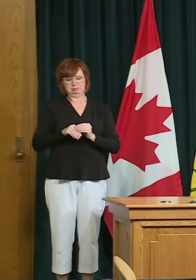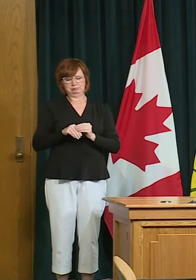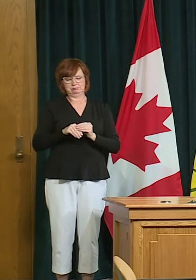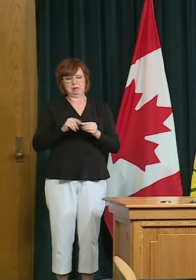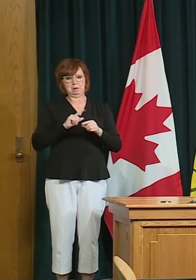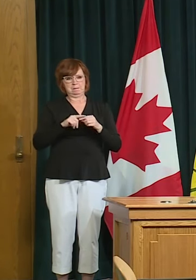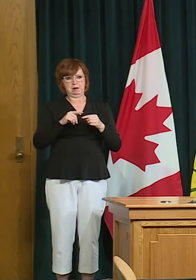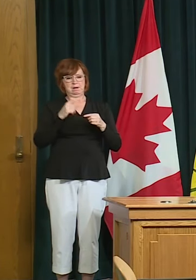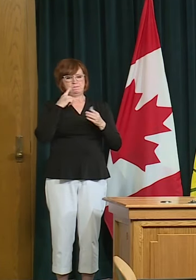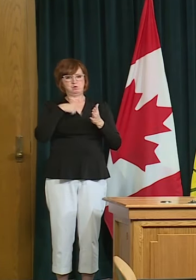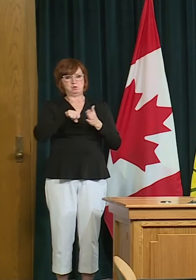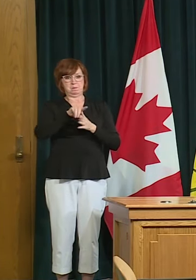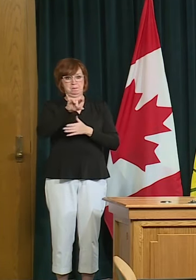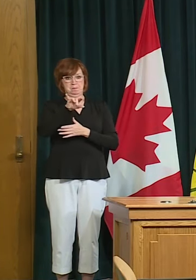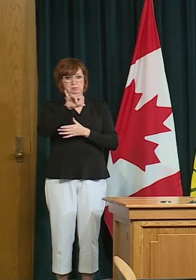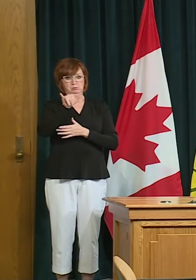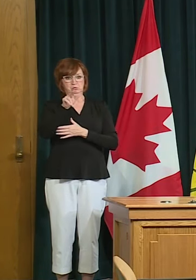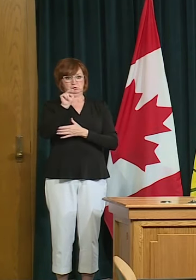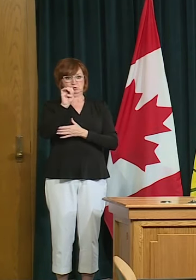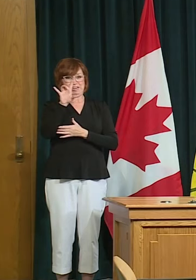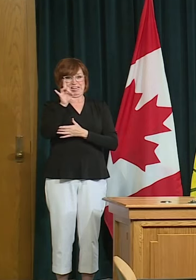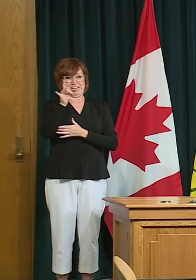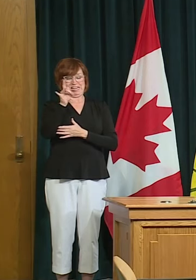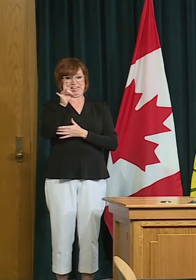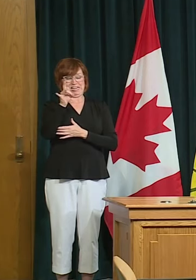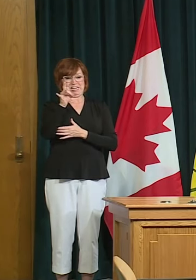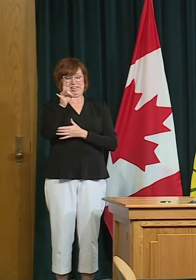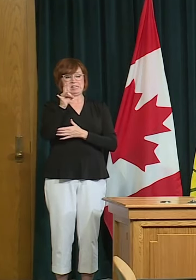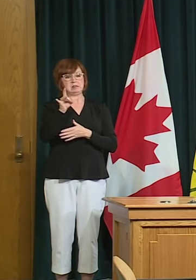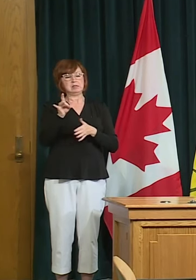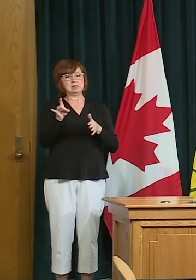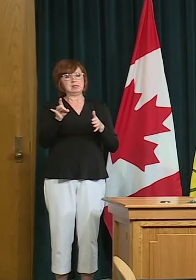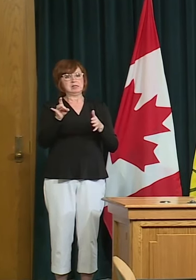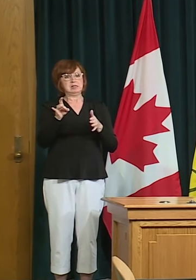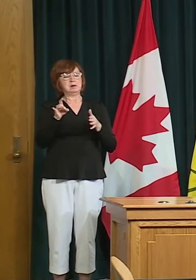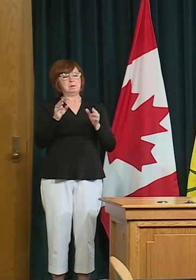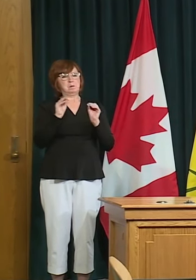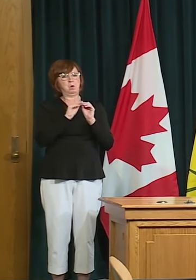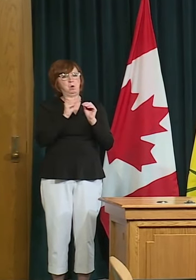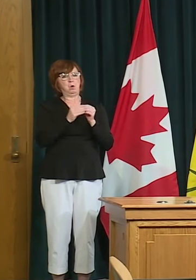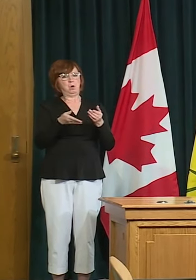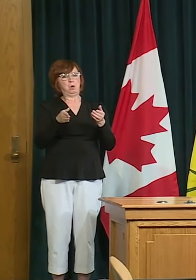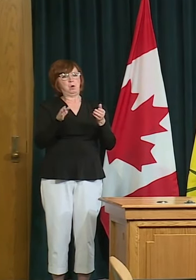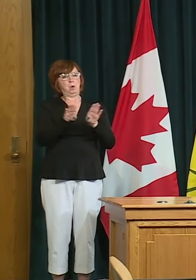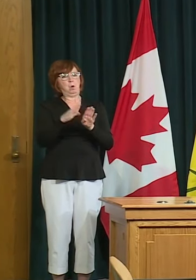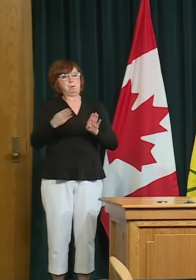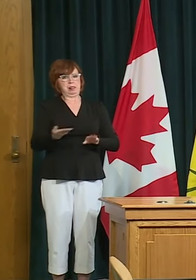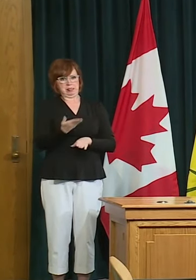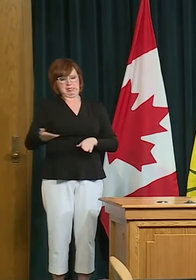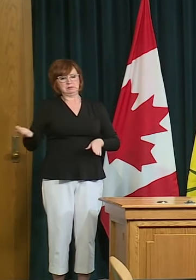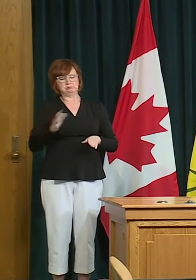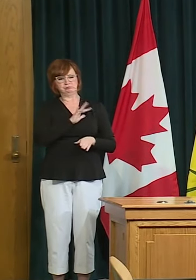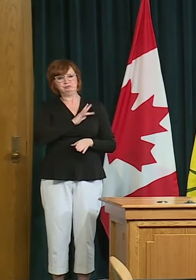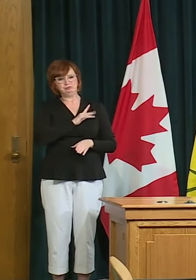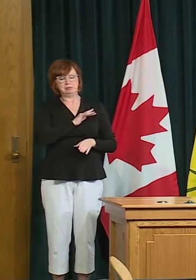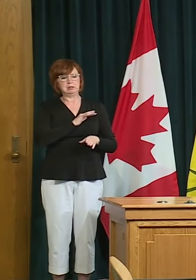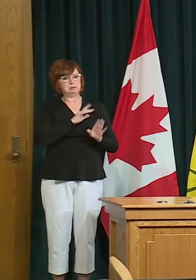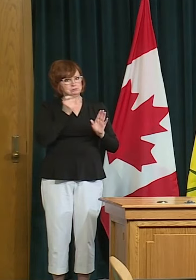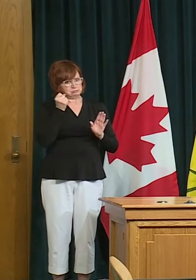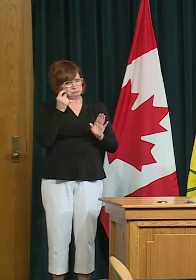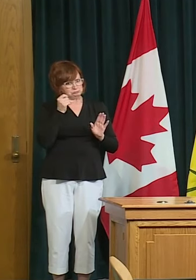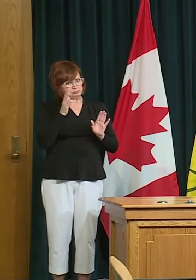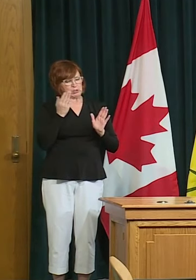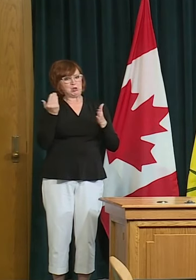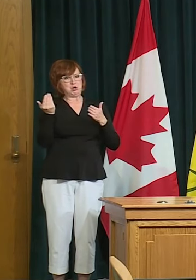But I think we I just want to reinforce that we it is going forward in a new normal and this new normal will continue